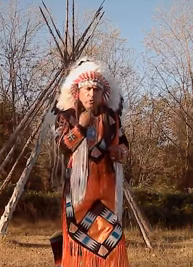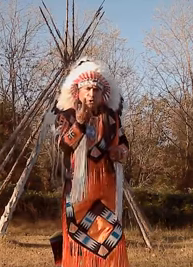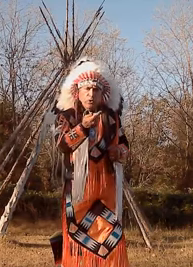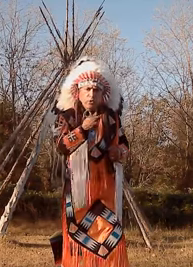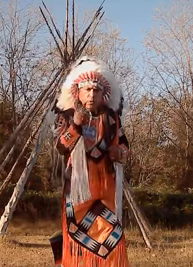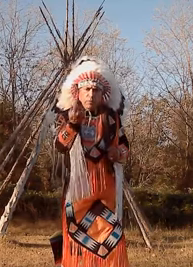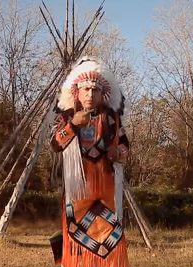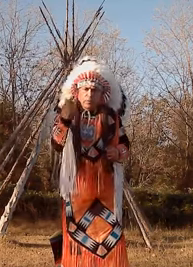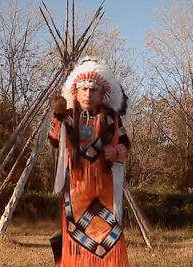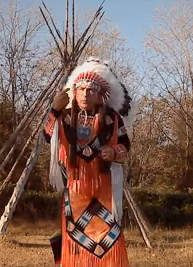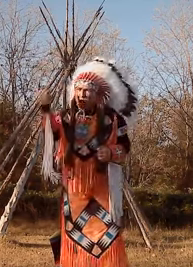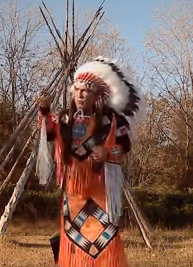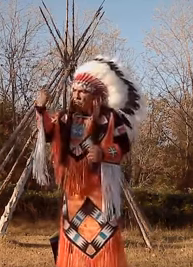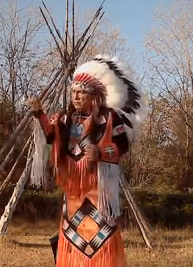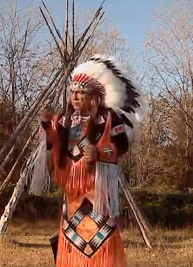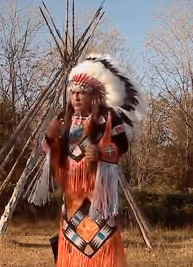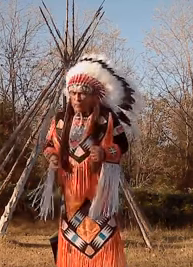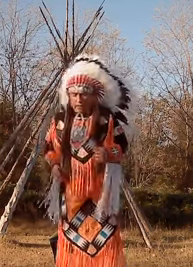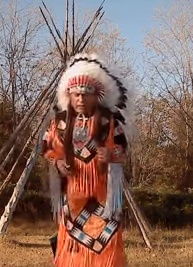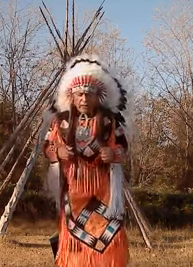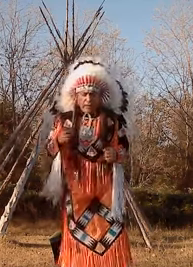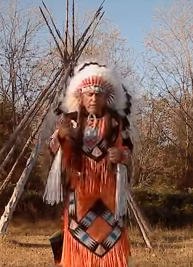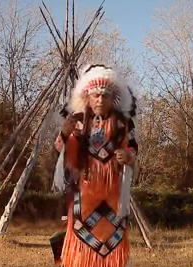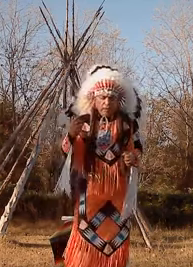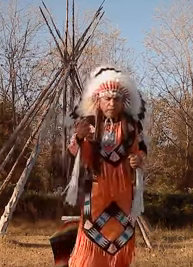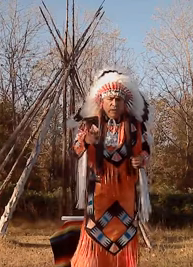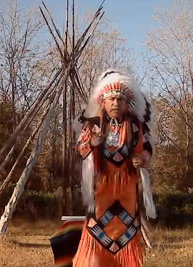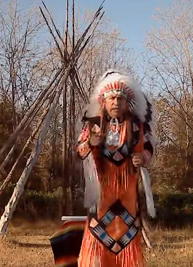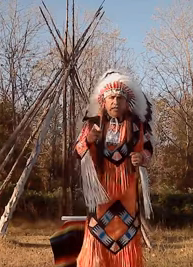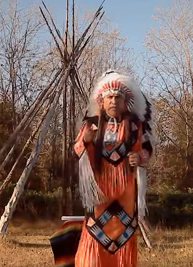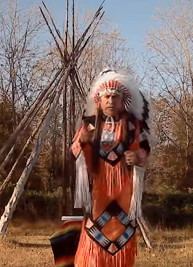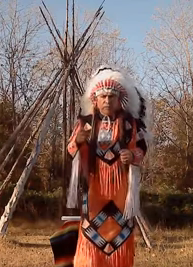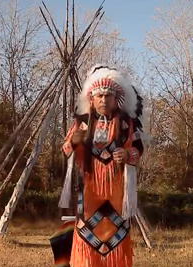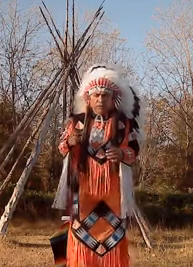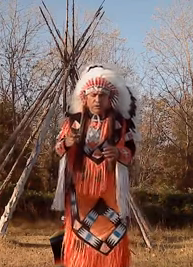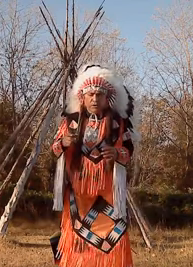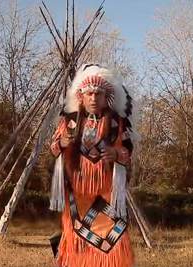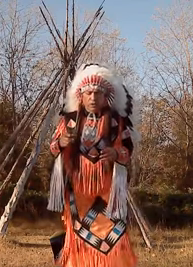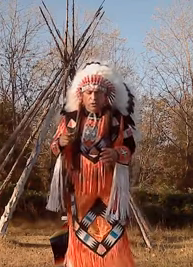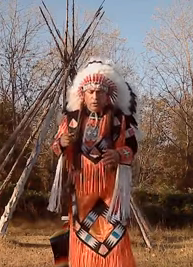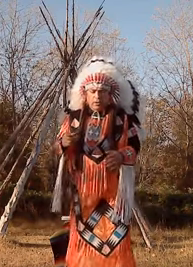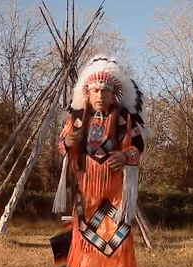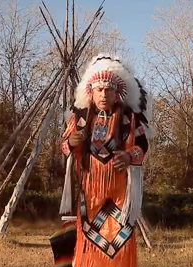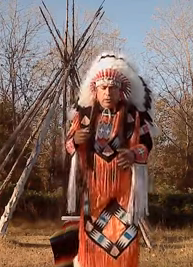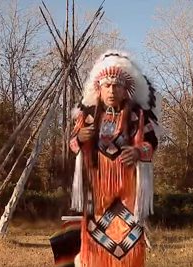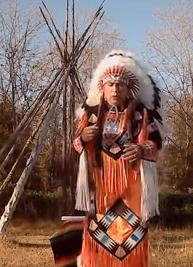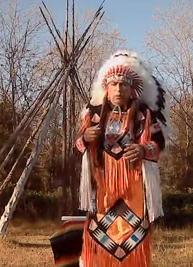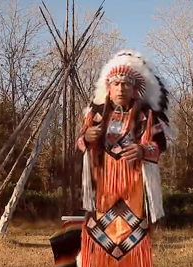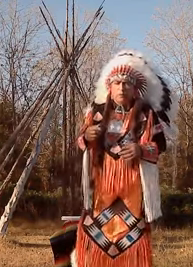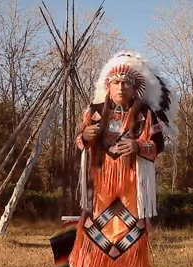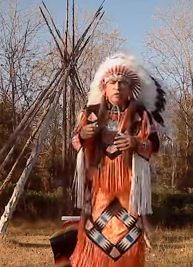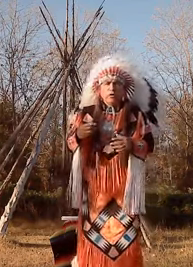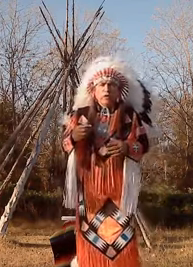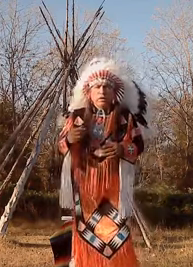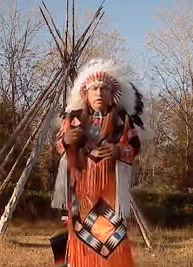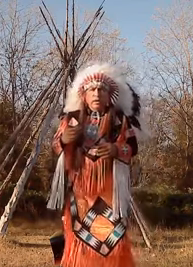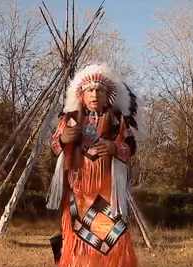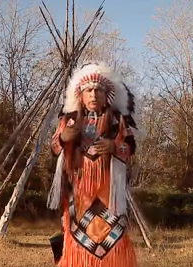twirl now don't let that get confused with uh what we refer to as